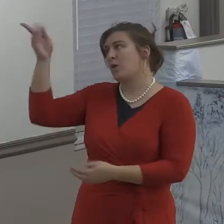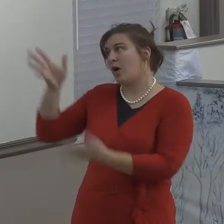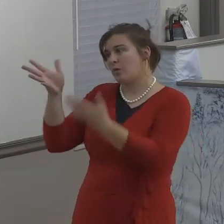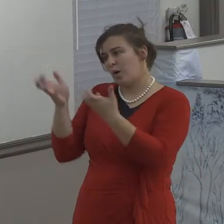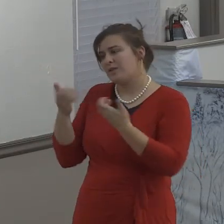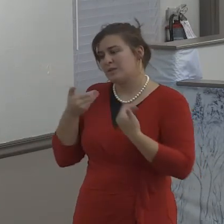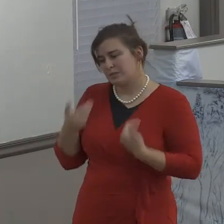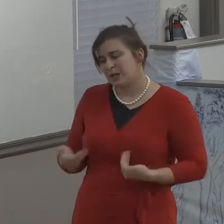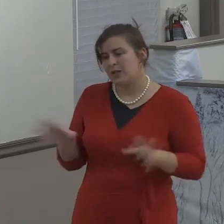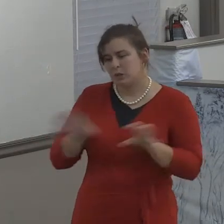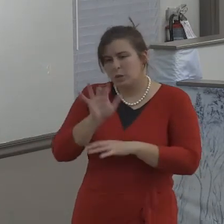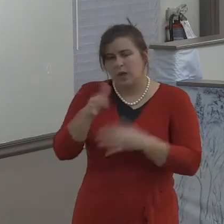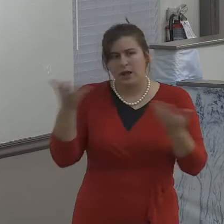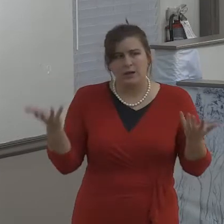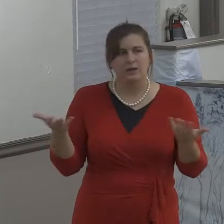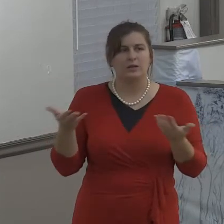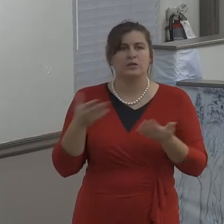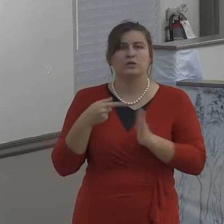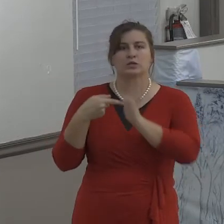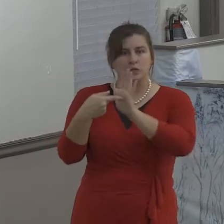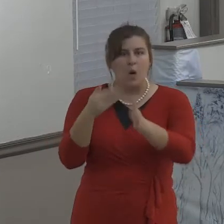for the Christian.